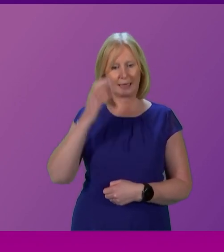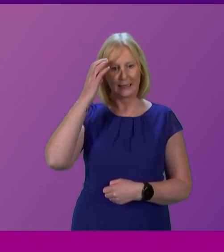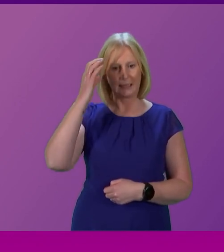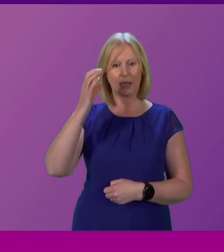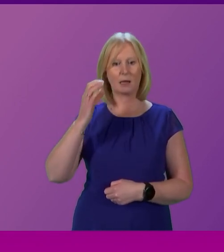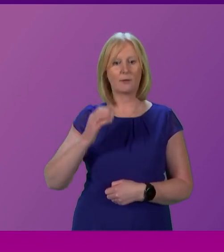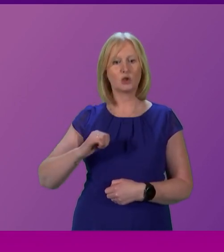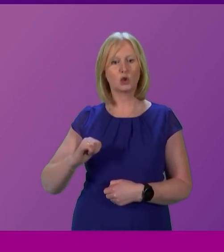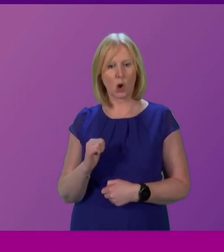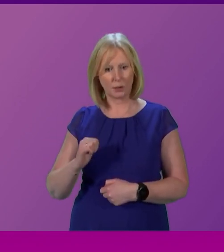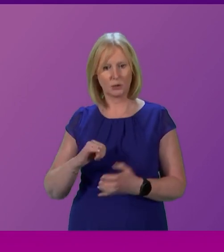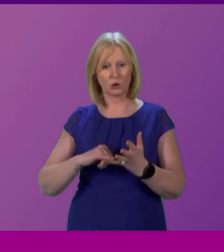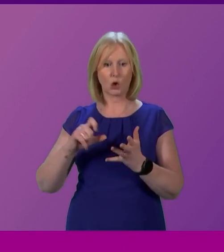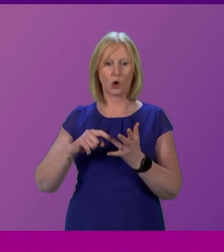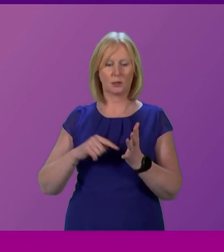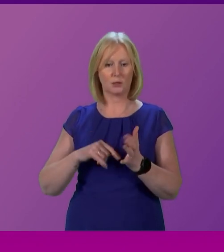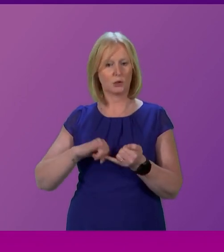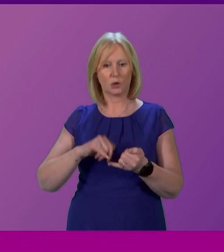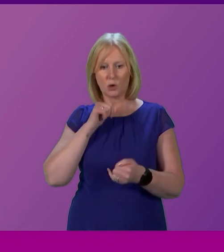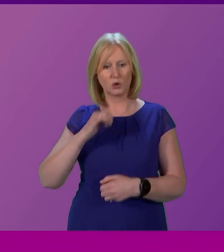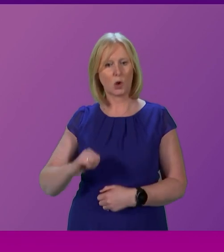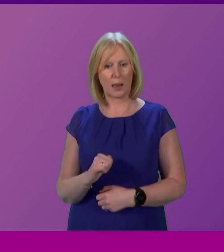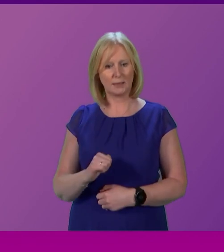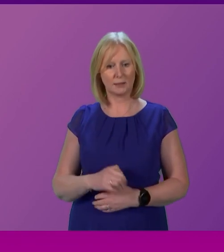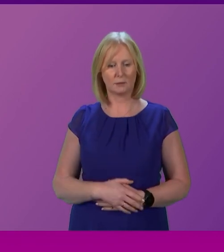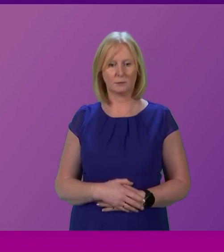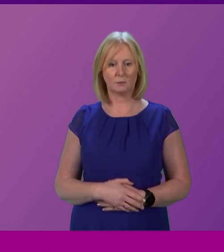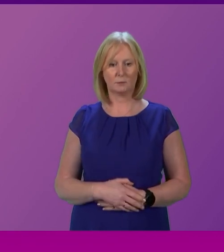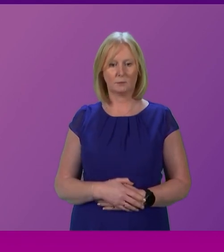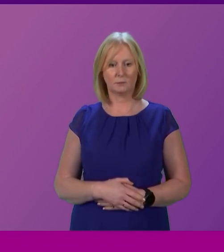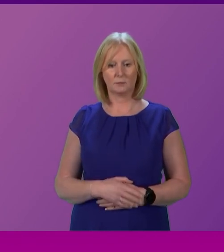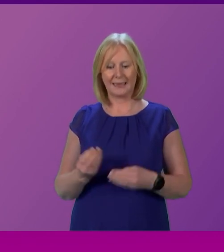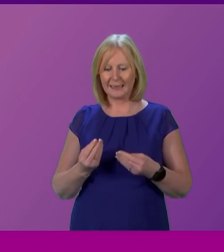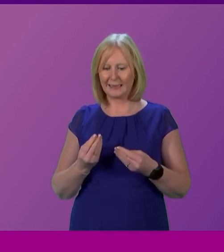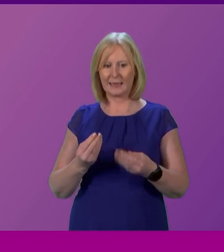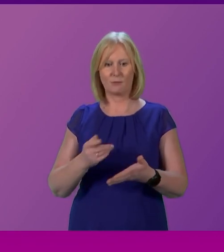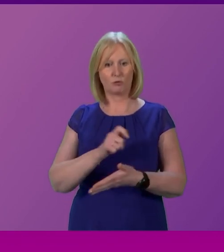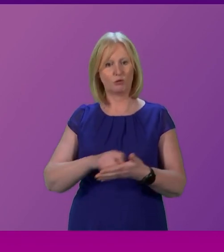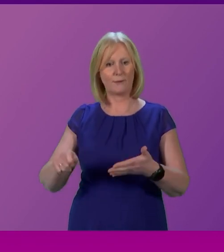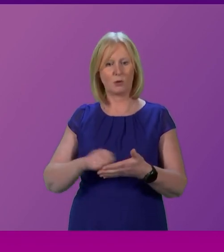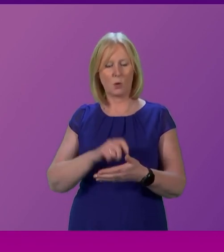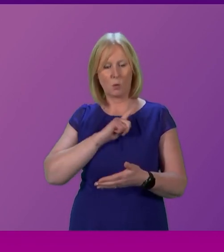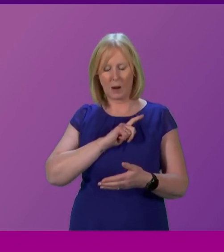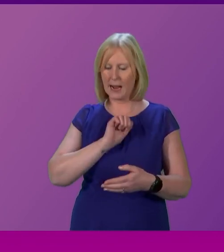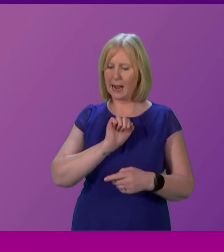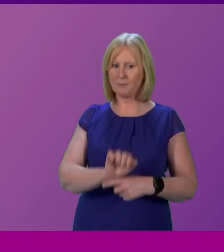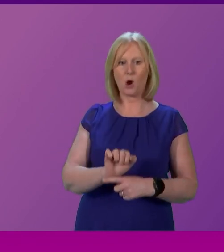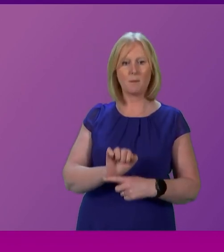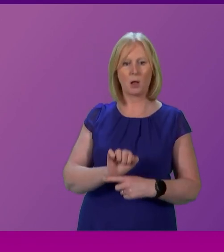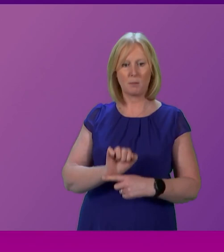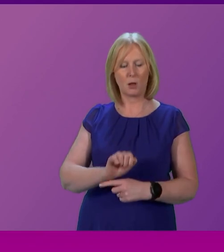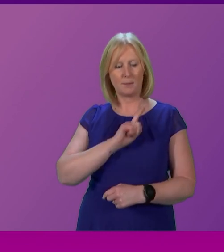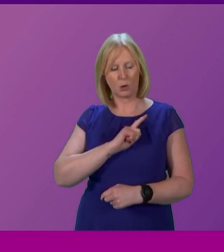therefore, if they want Scotland to be independent. Give them that referendum. And the reason you're blocking it is because they'd say,